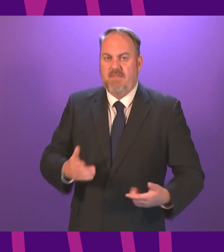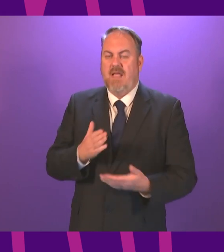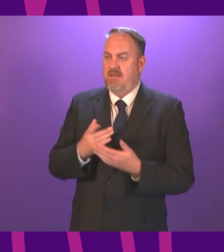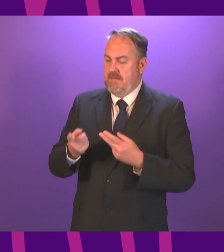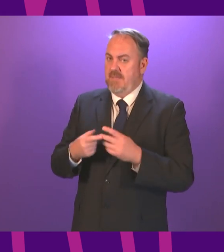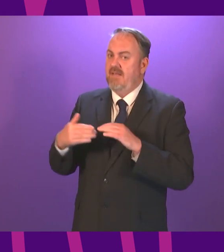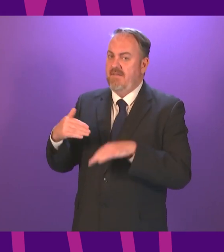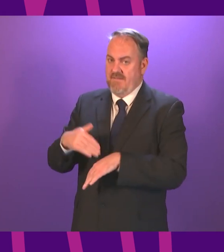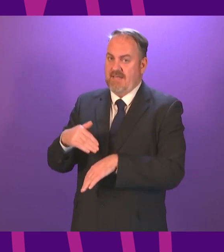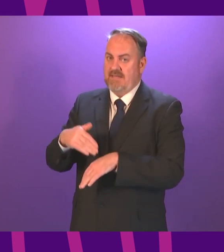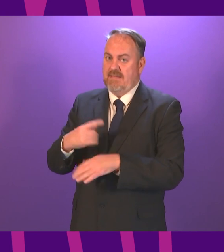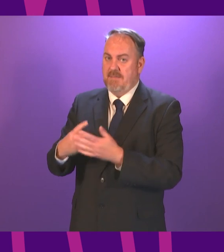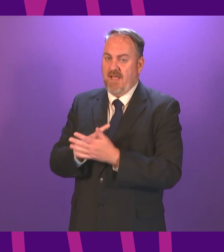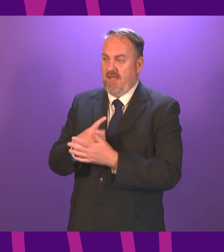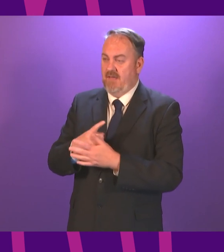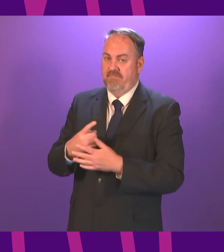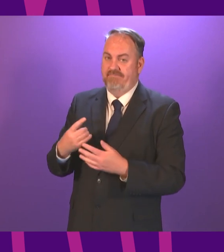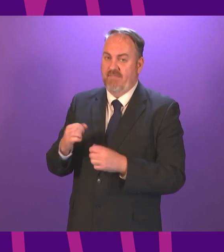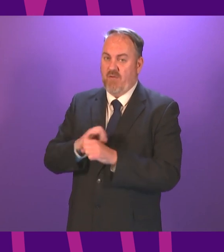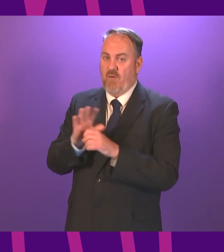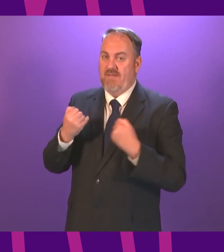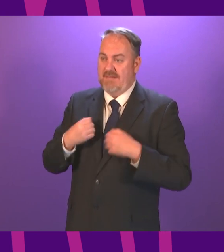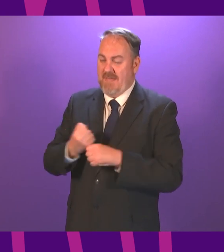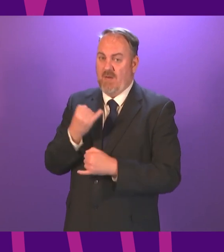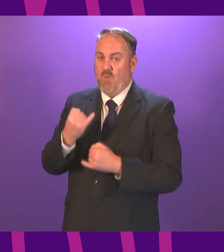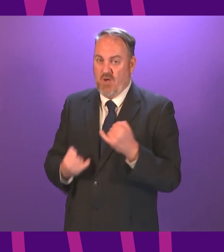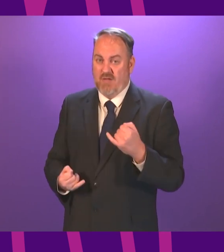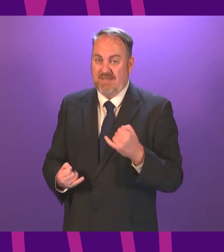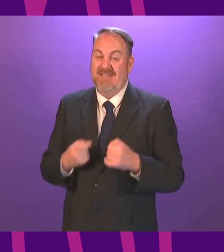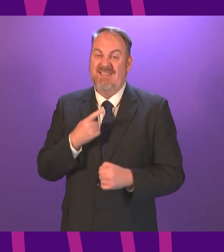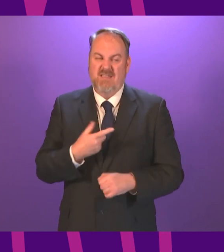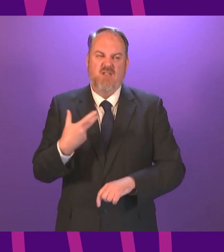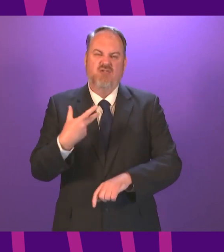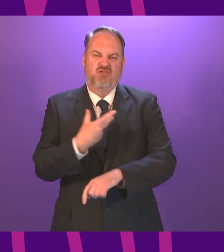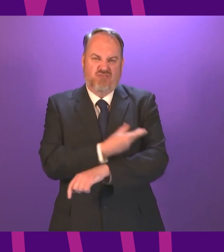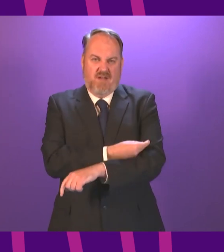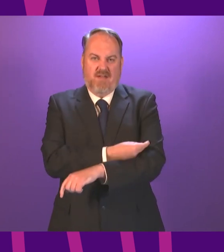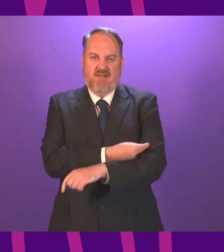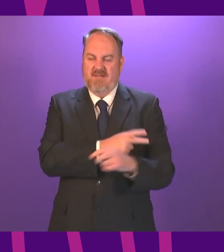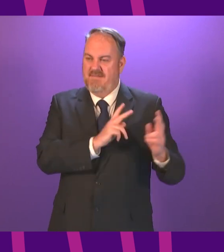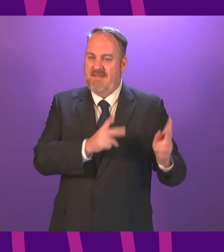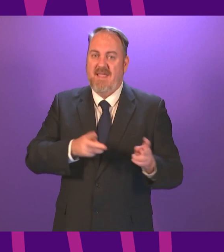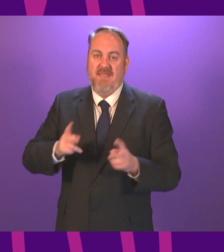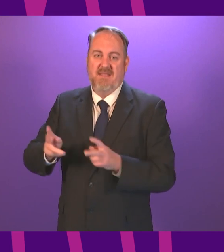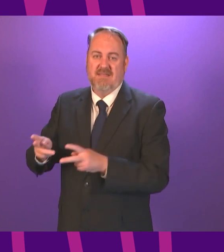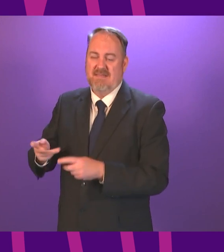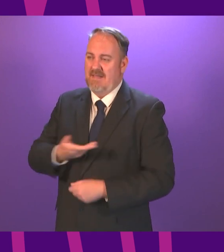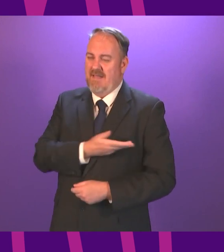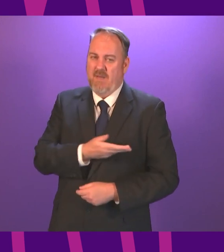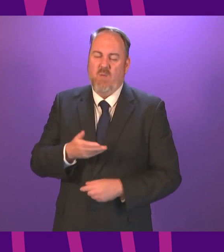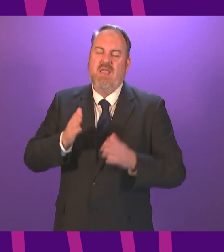is the drug death crisis in Scotland and it is time we took meaningful steps towards ending this